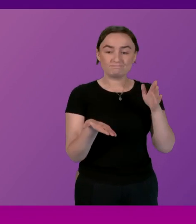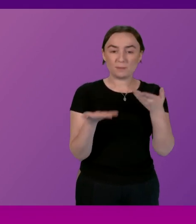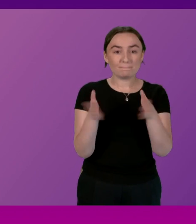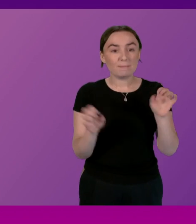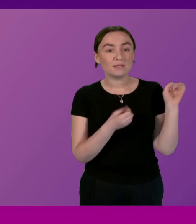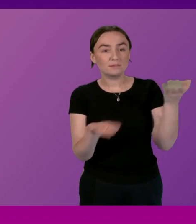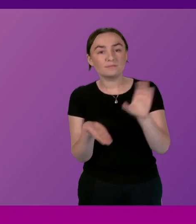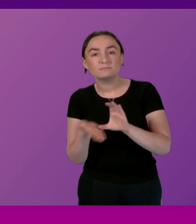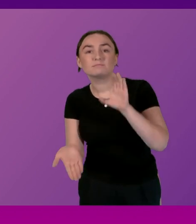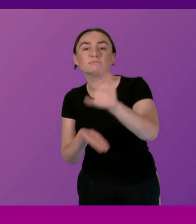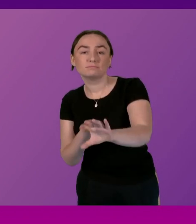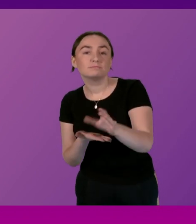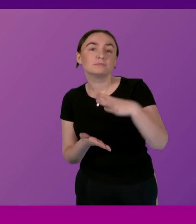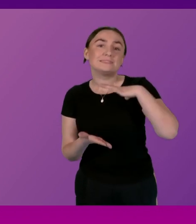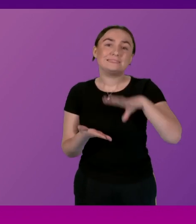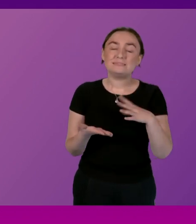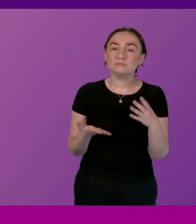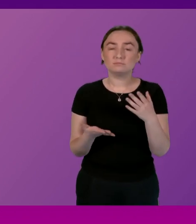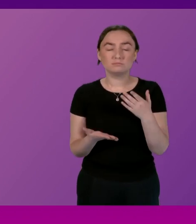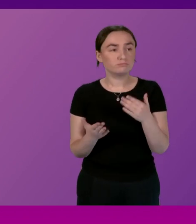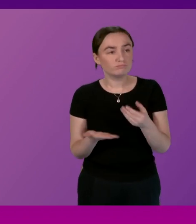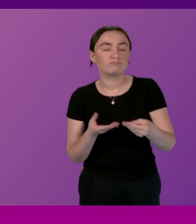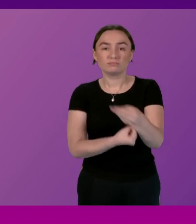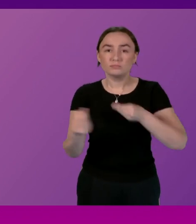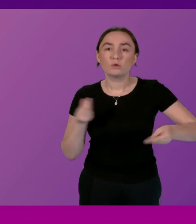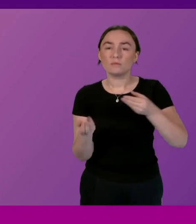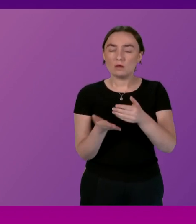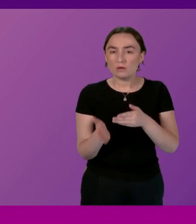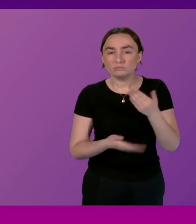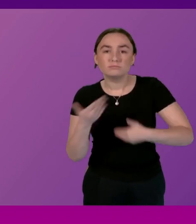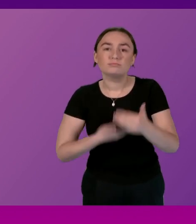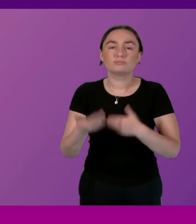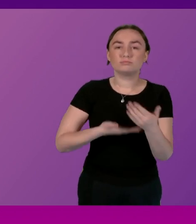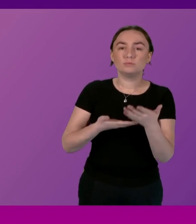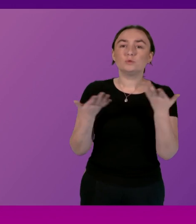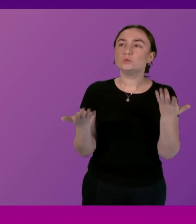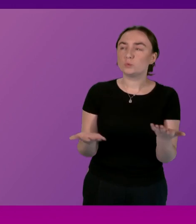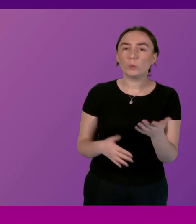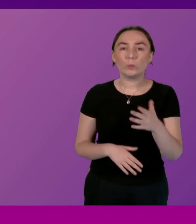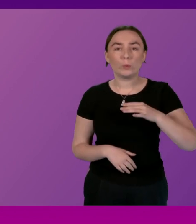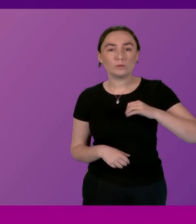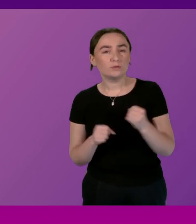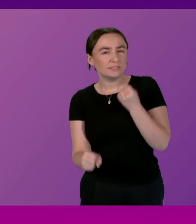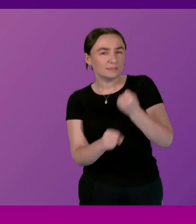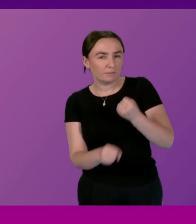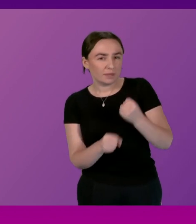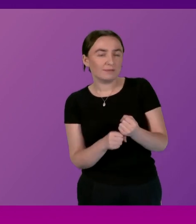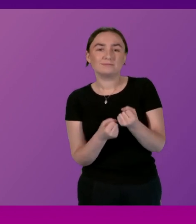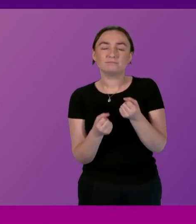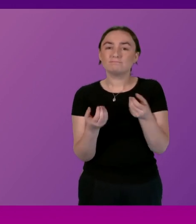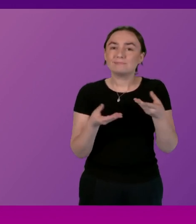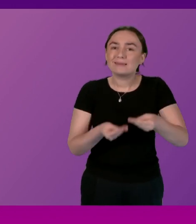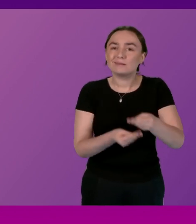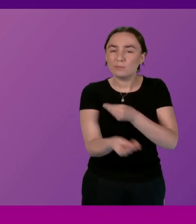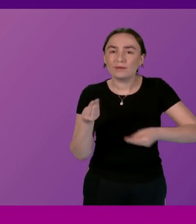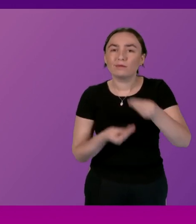a thriving and growing economy so what is the Scottish government's long-term economic growth strategy to deliver fiscal sustainability